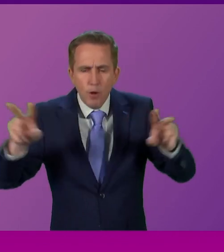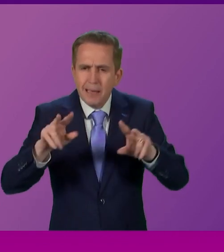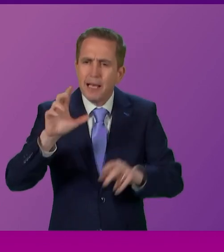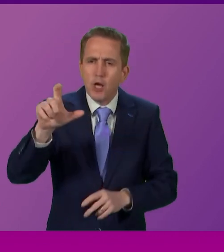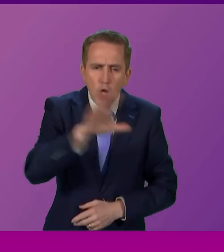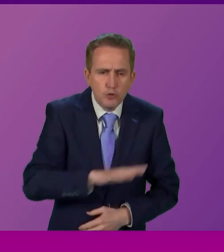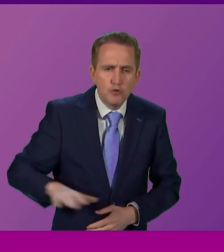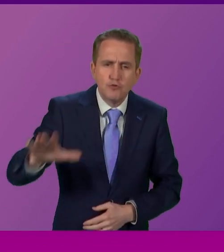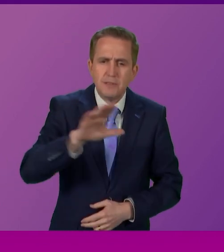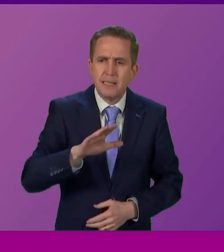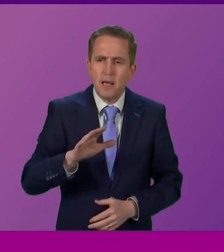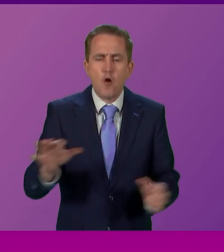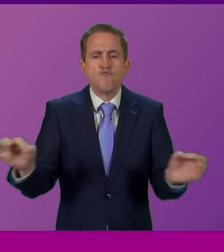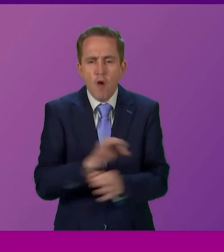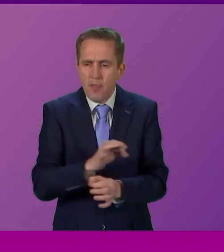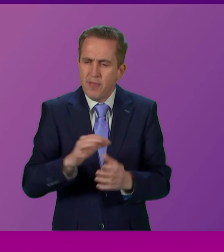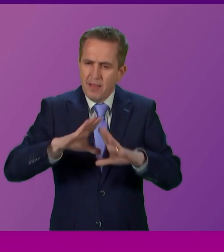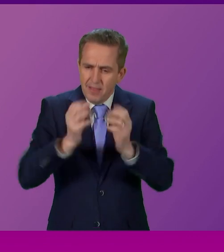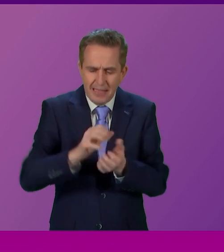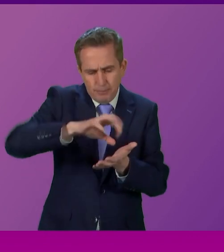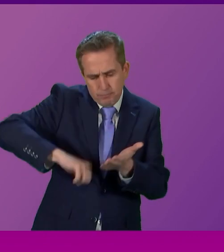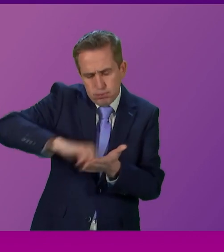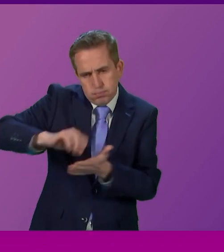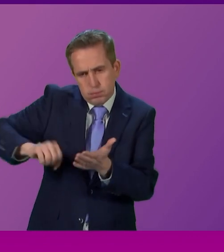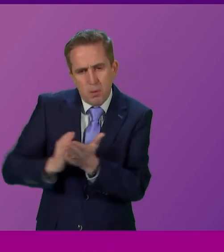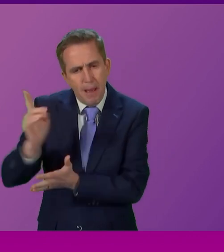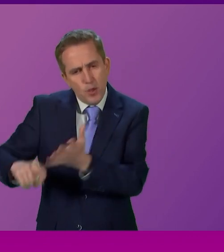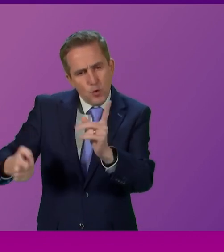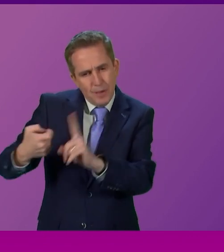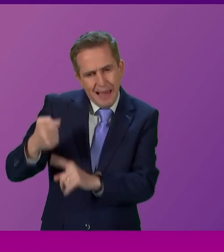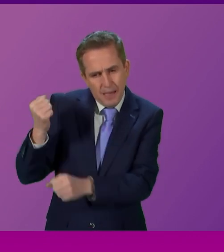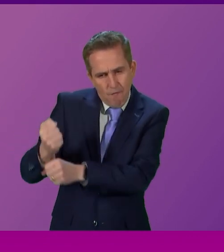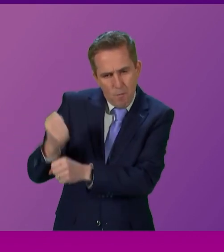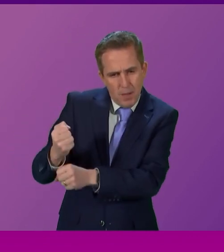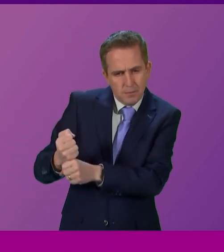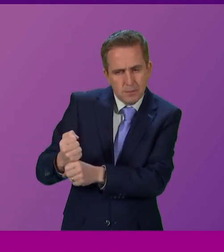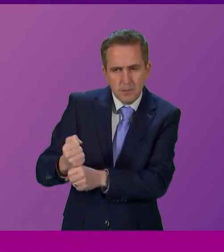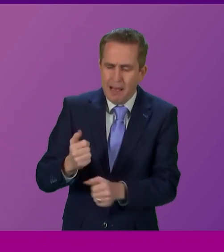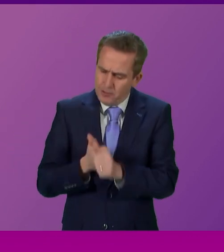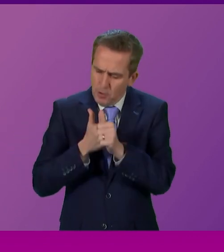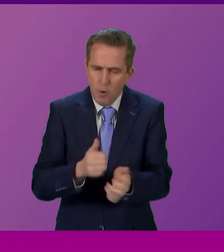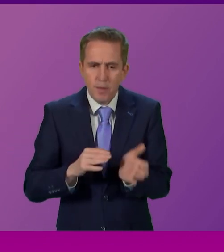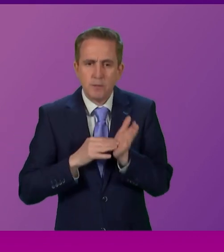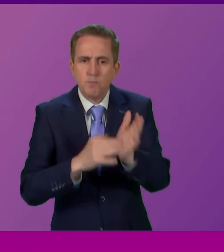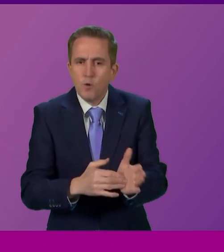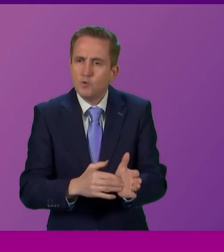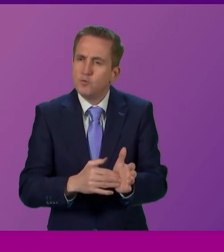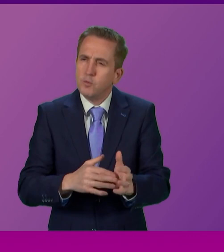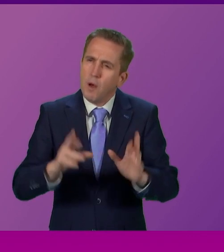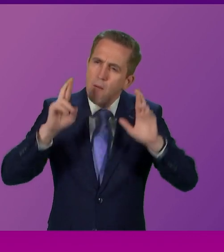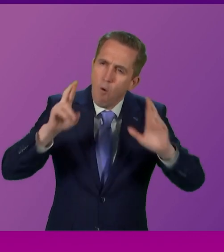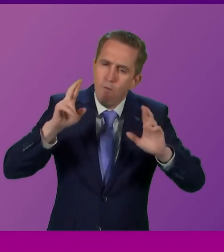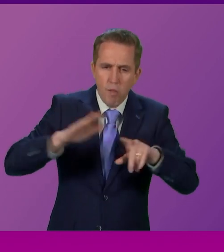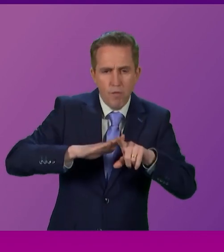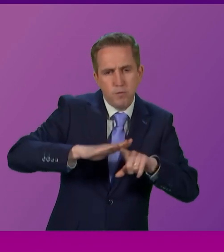constrained and stripped of all its parts in some UK scrap heap. I fully support this motion and look forward with high hopes. Thank you.